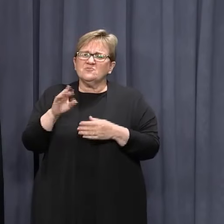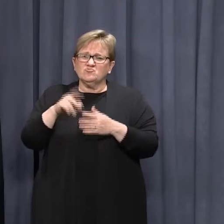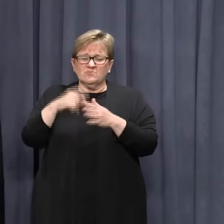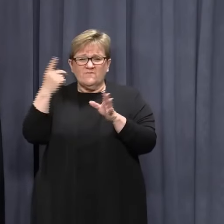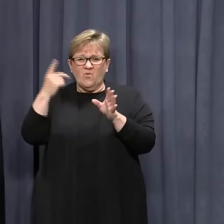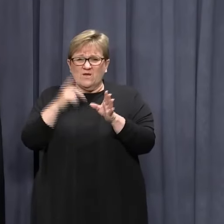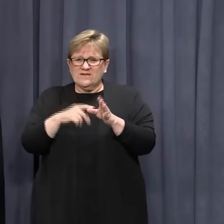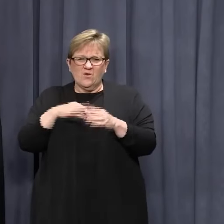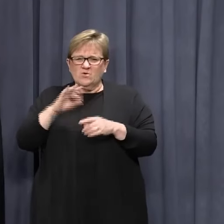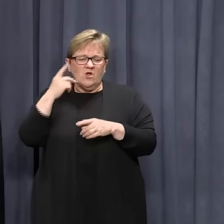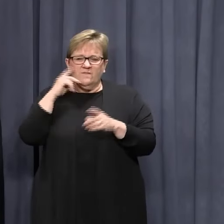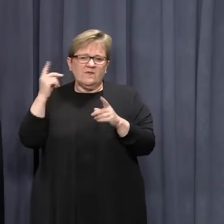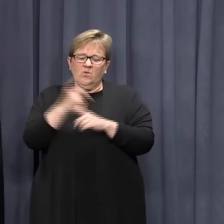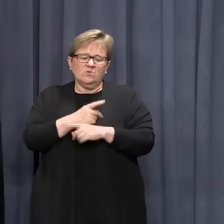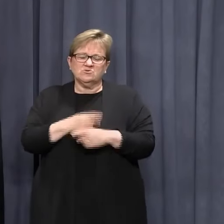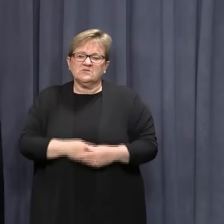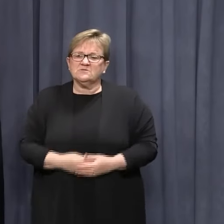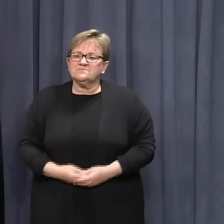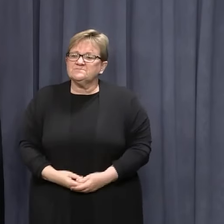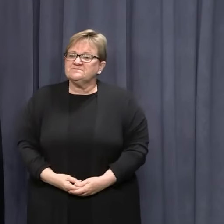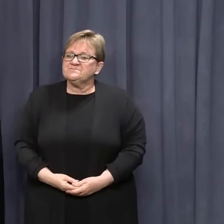last a year. We don't plan to change that.